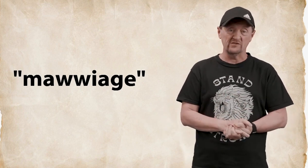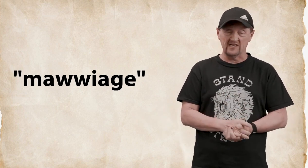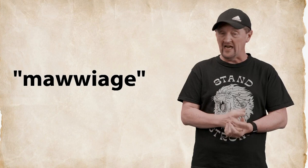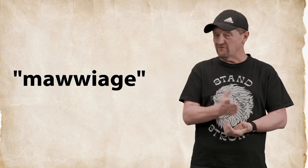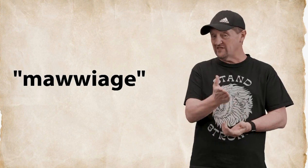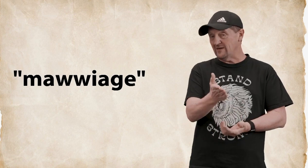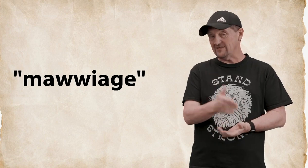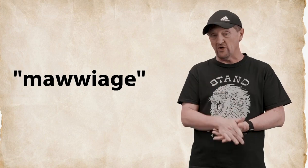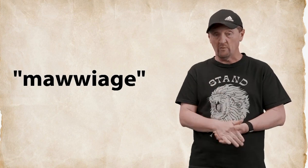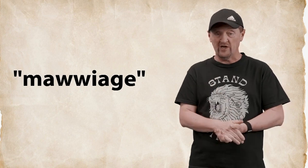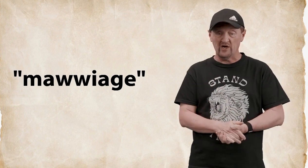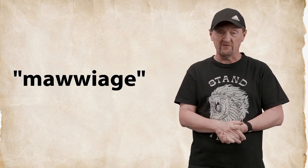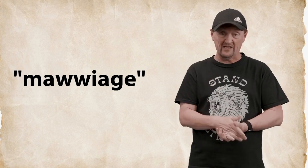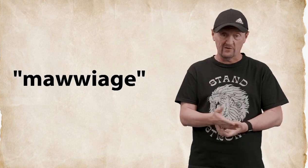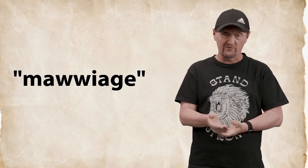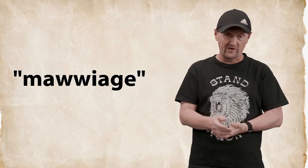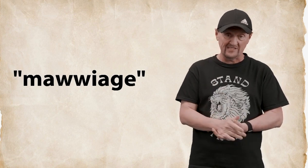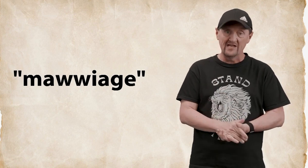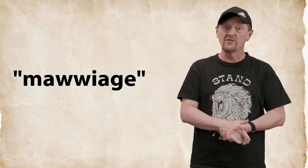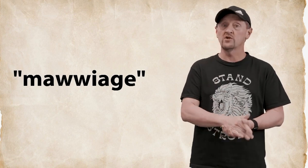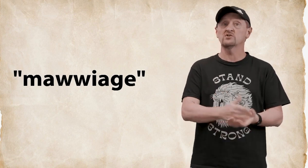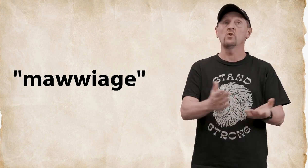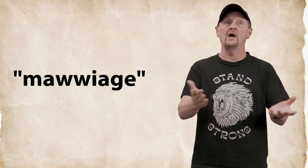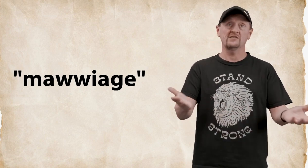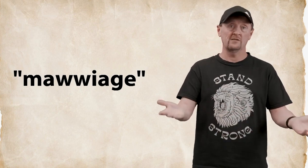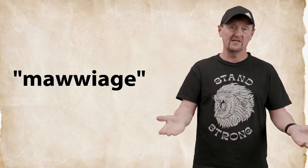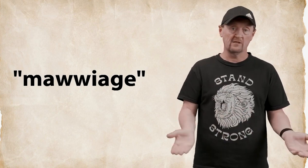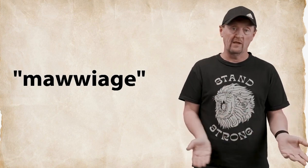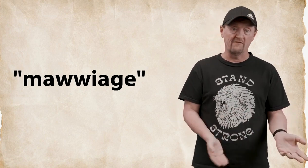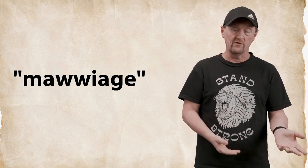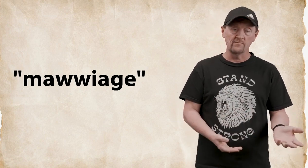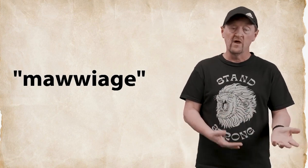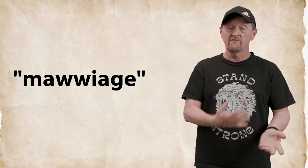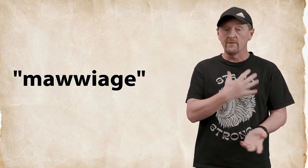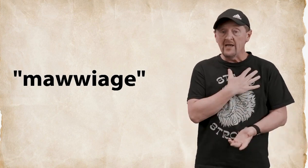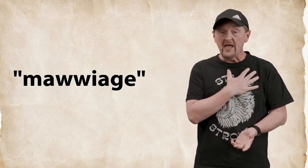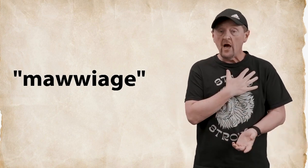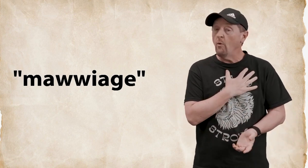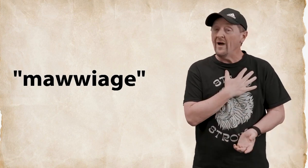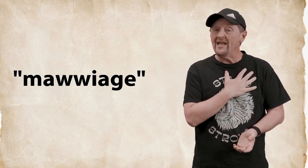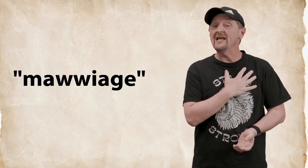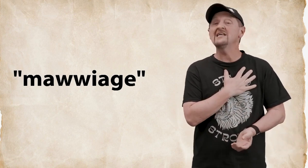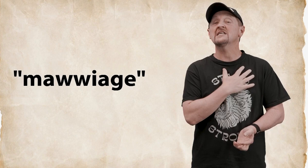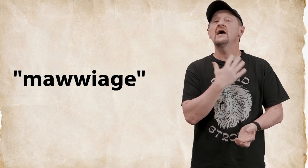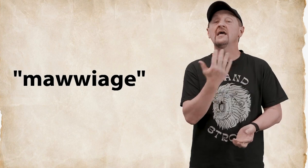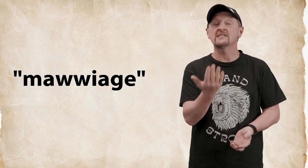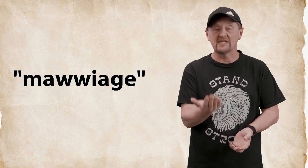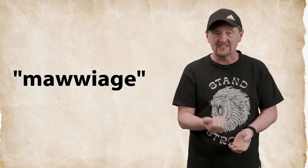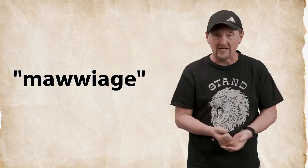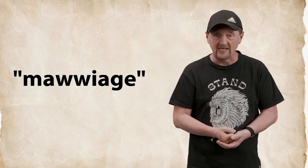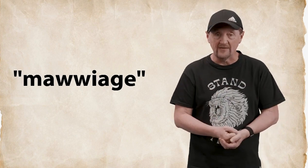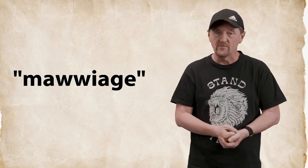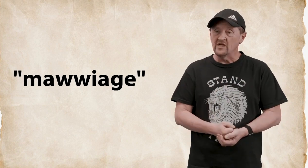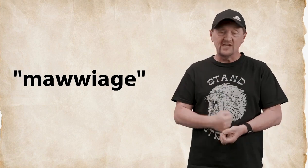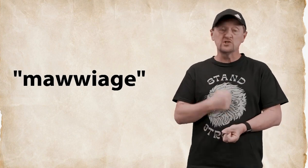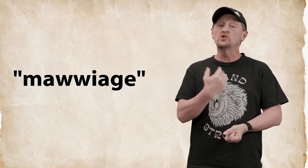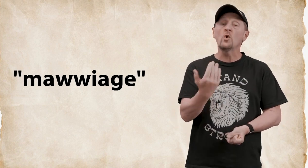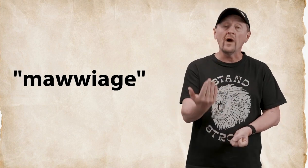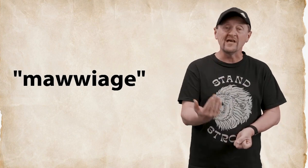and every time I started wedding up with that little phrase there's lots and lots of laughter for me a wedding is it's exciting it's joyous